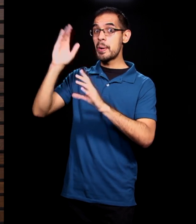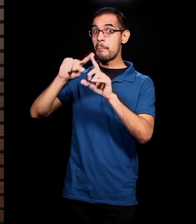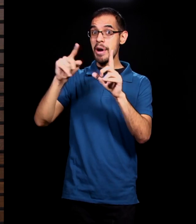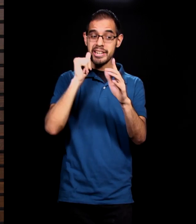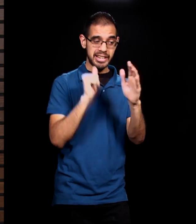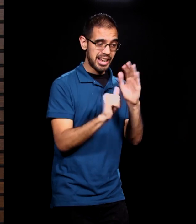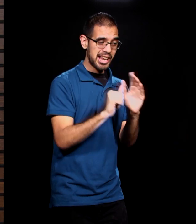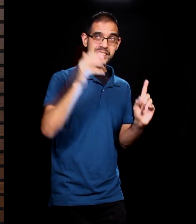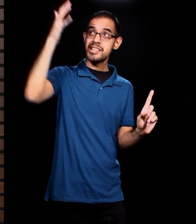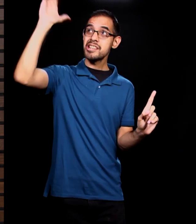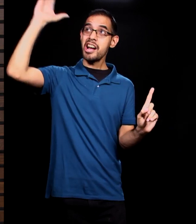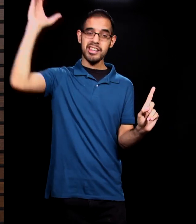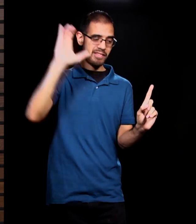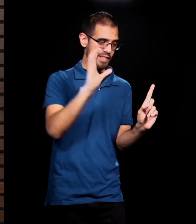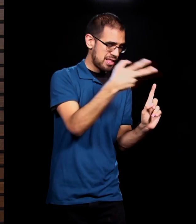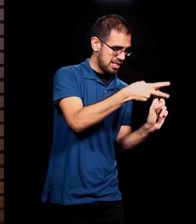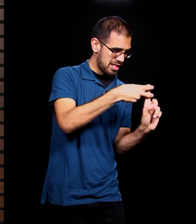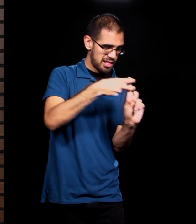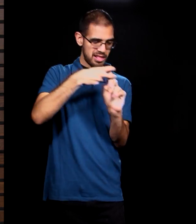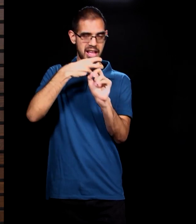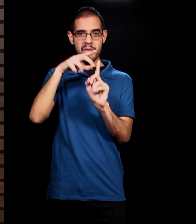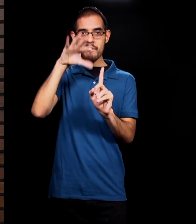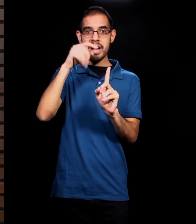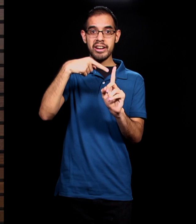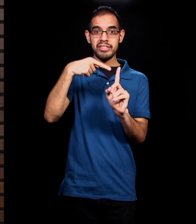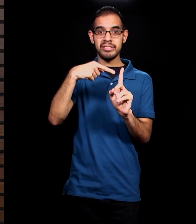said, we heard you and we hid from you. We're fearful.